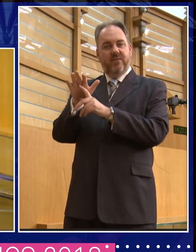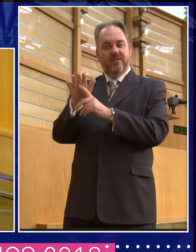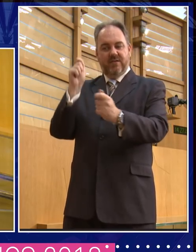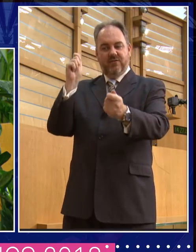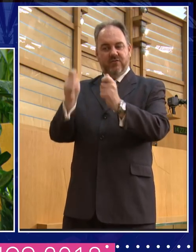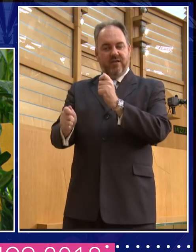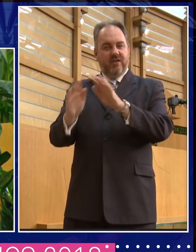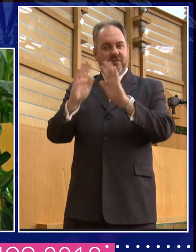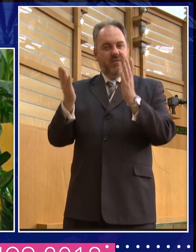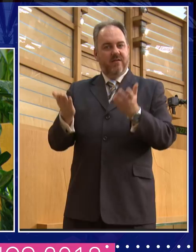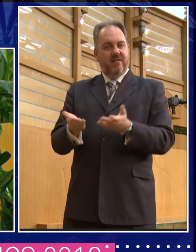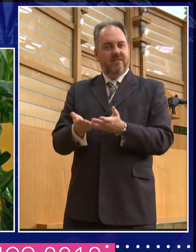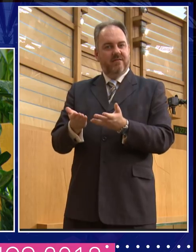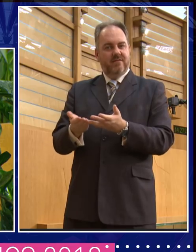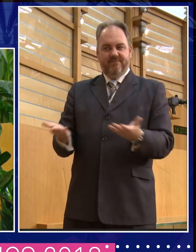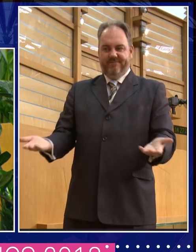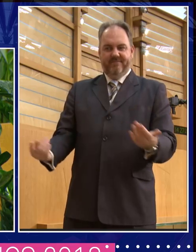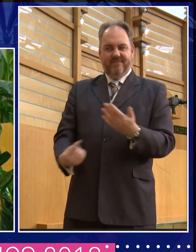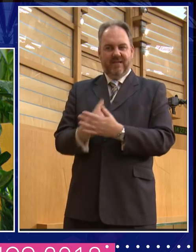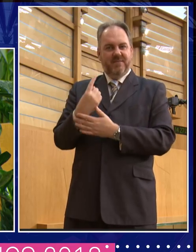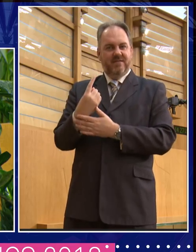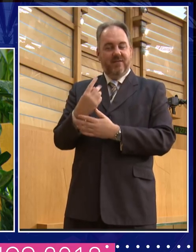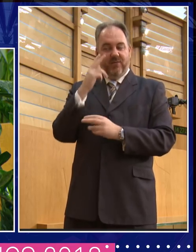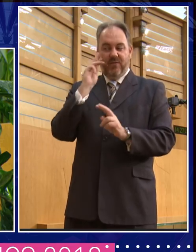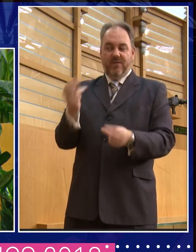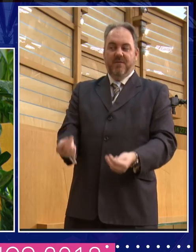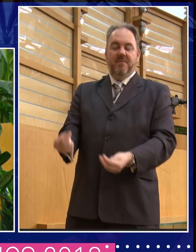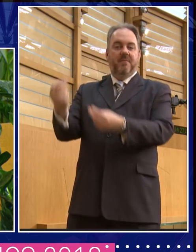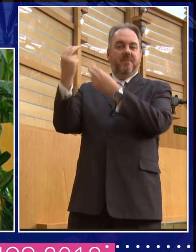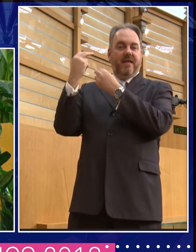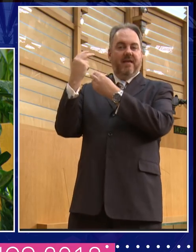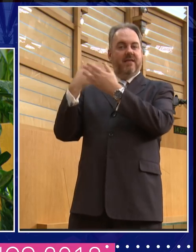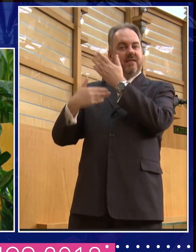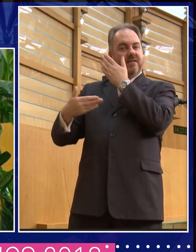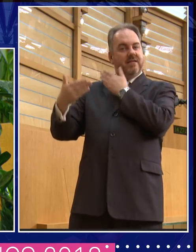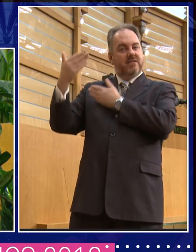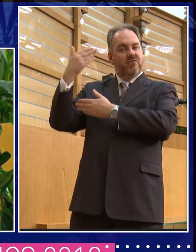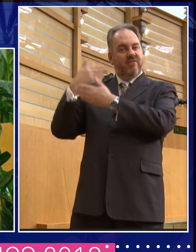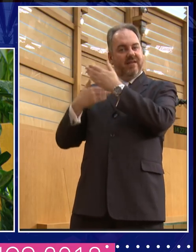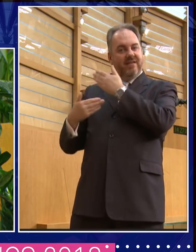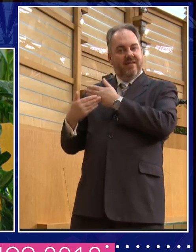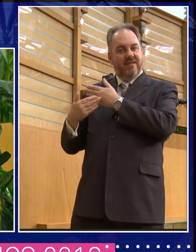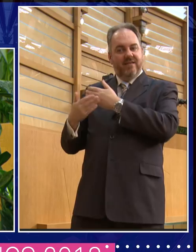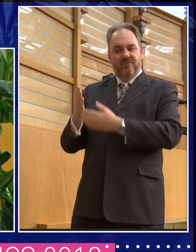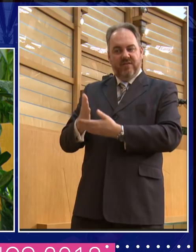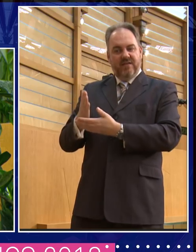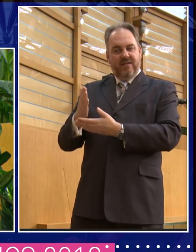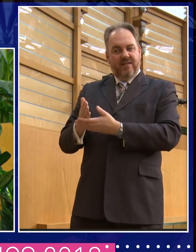And, you know, historically, you know, historically, I think they've often